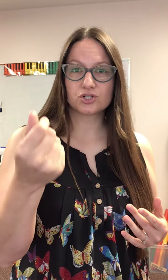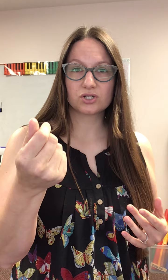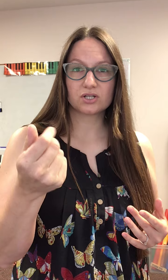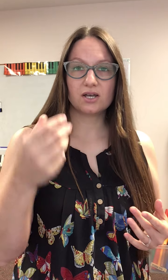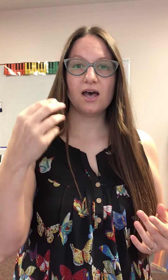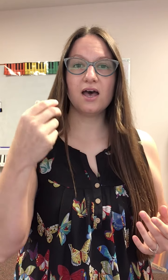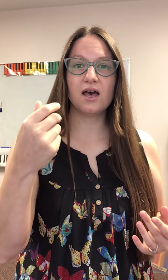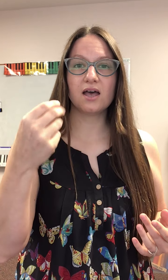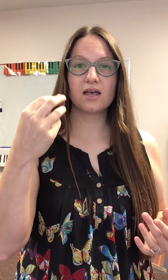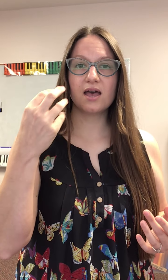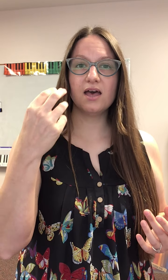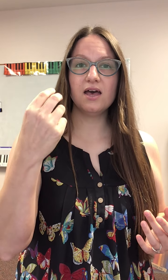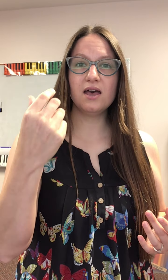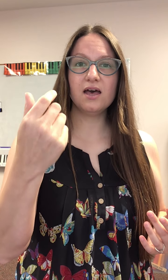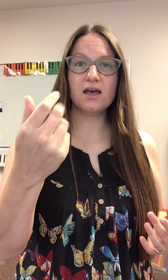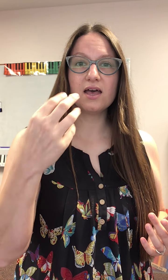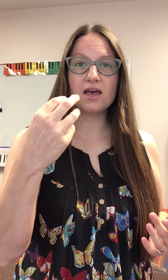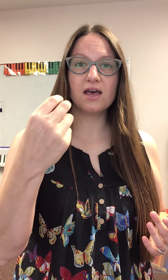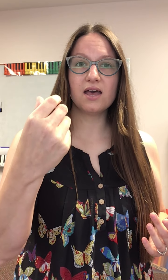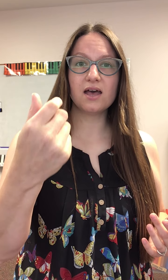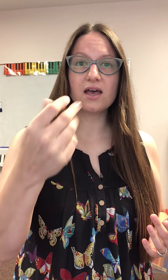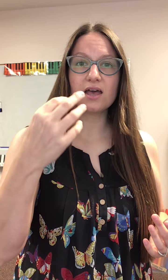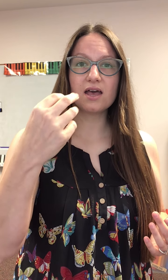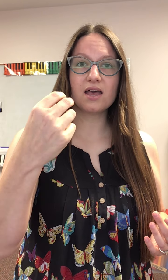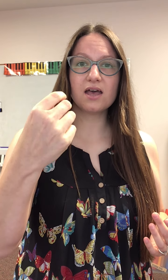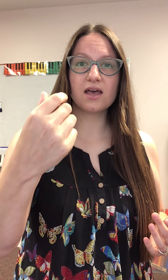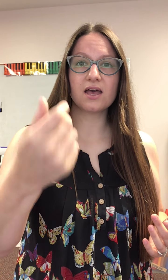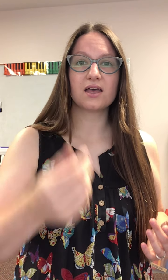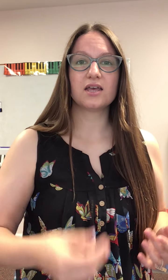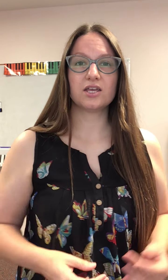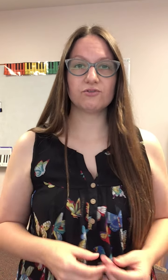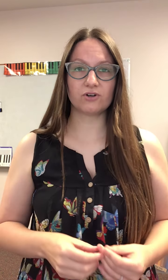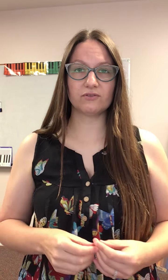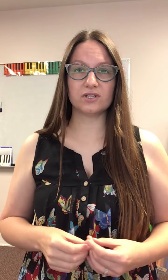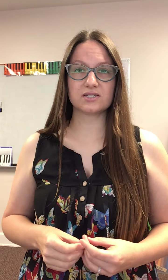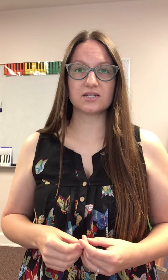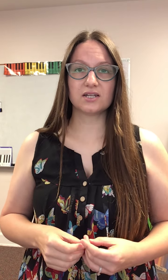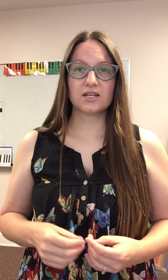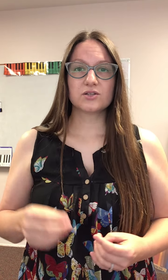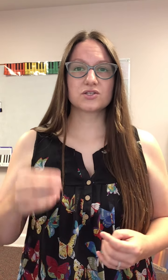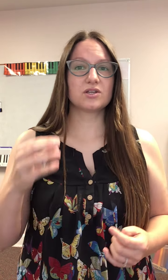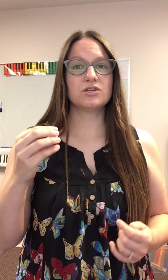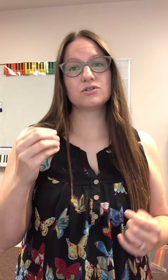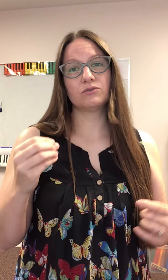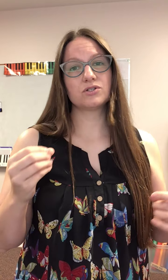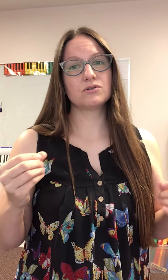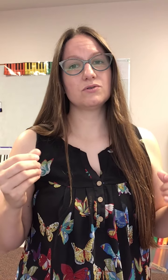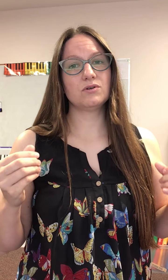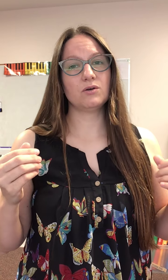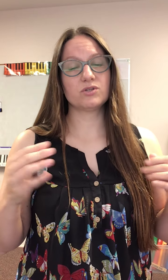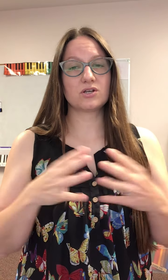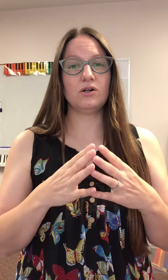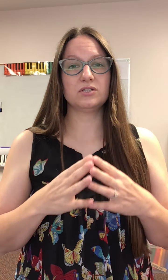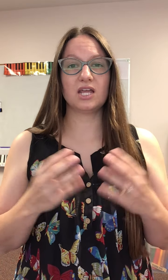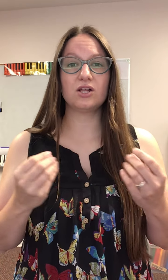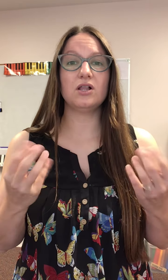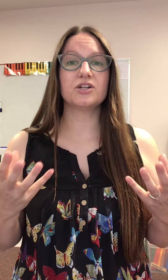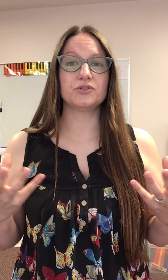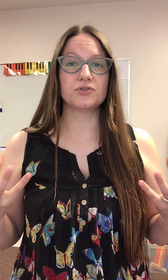in front of it so that you don't do what's called a glottal